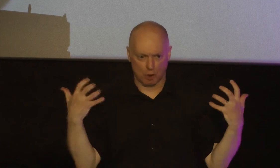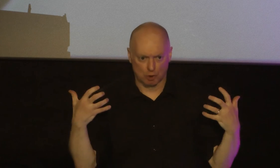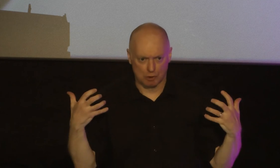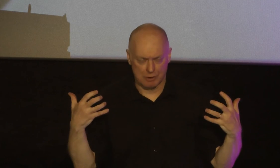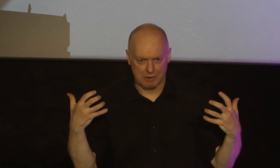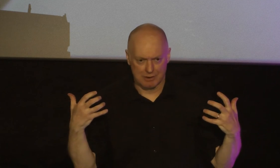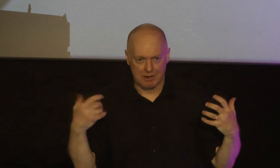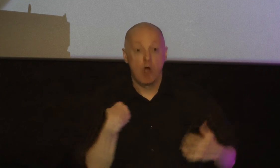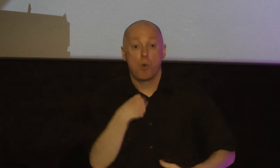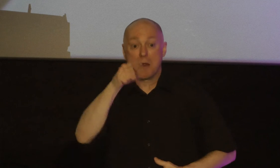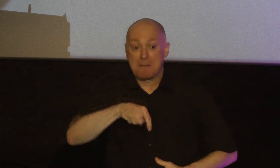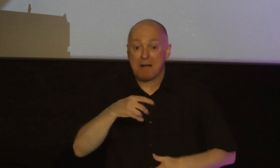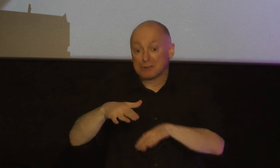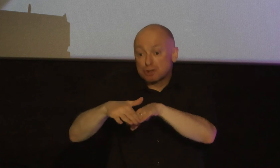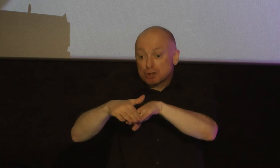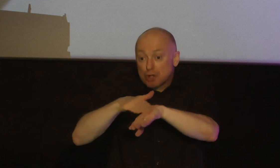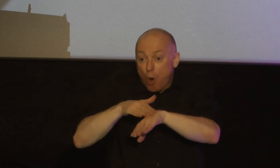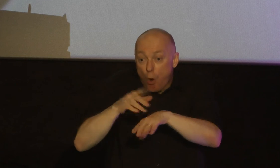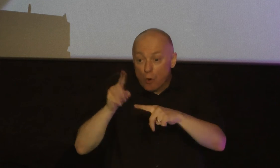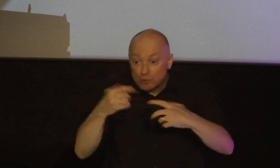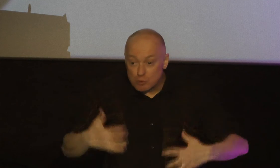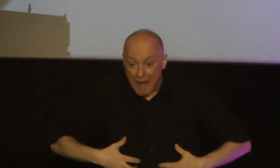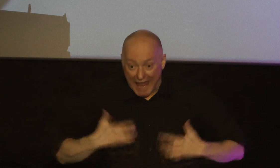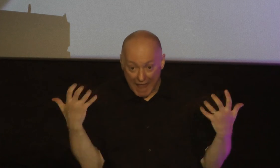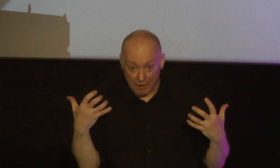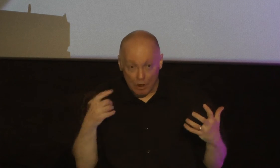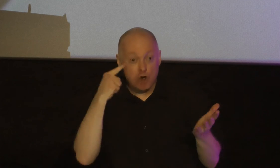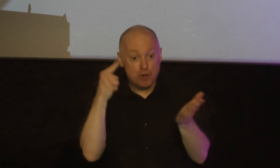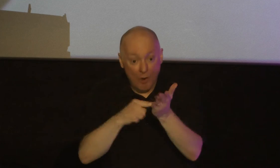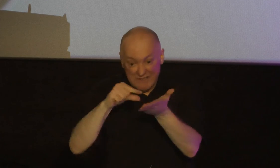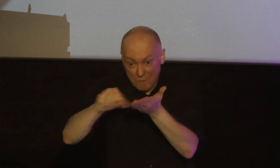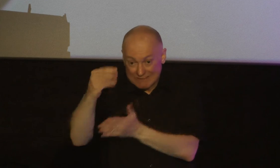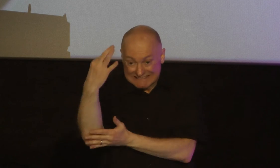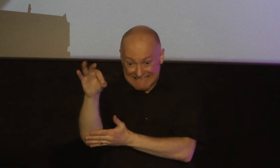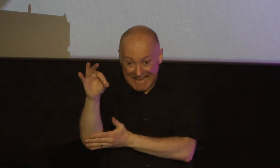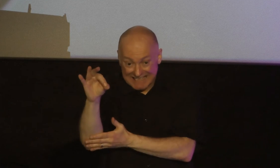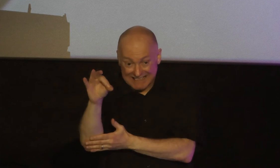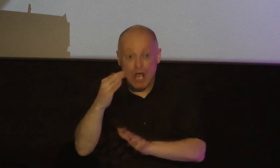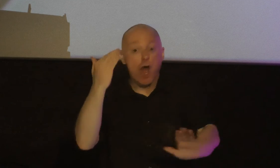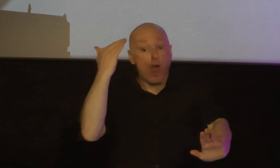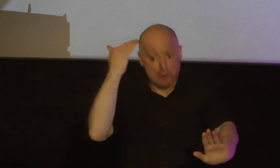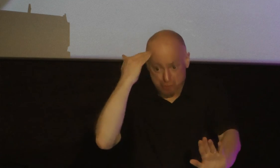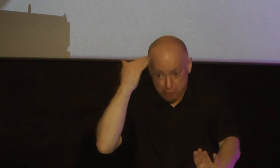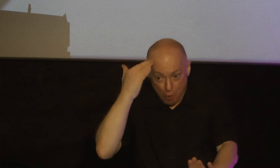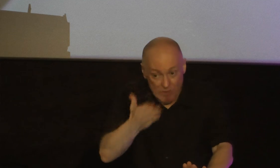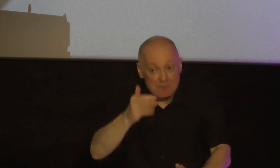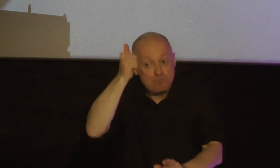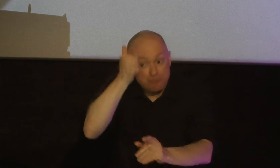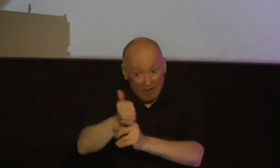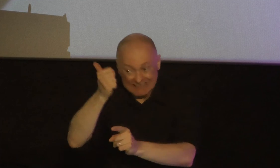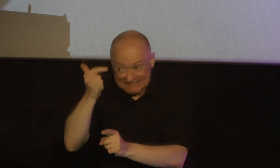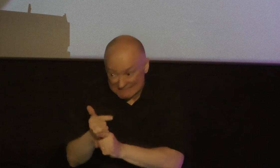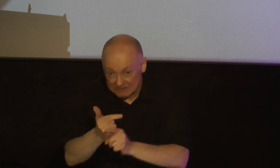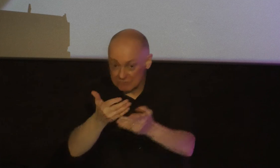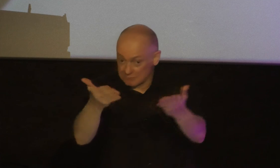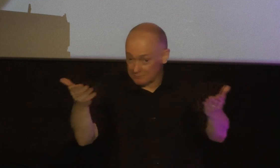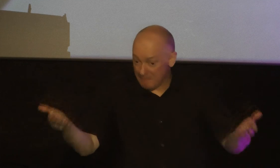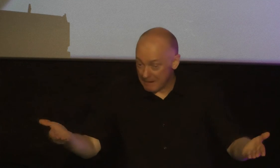we must be slow to anger notice verse 19 again it says know this my beloved brothers let